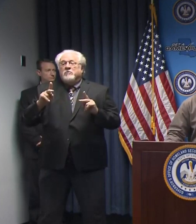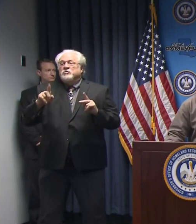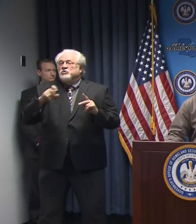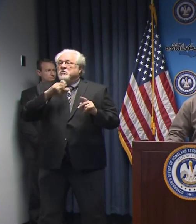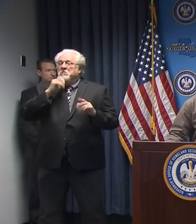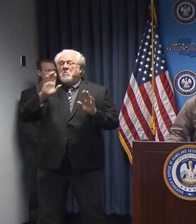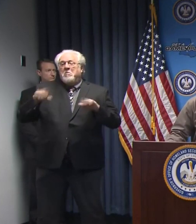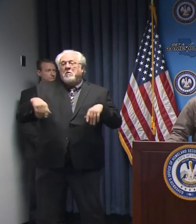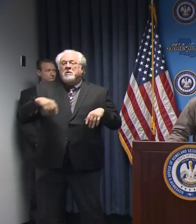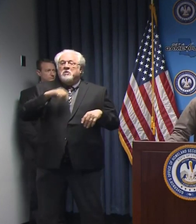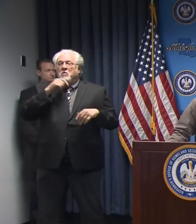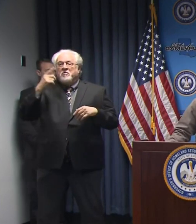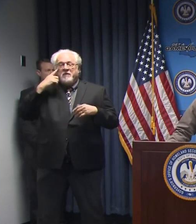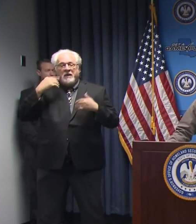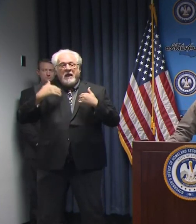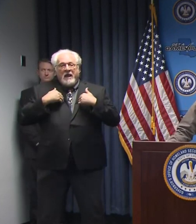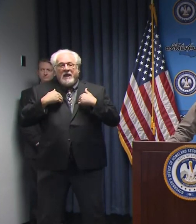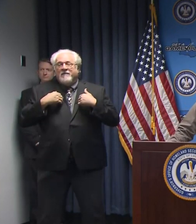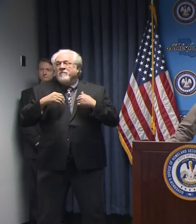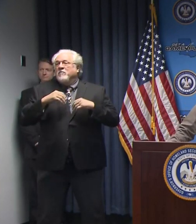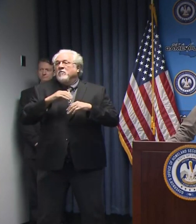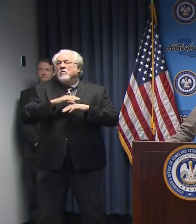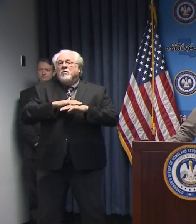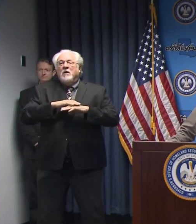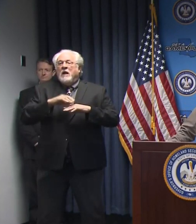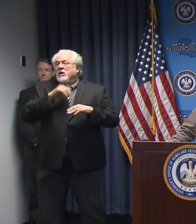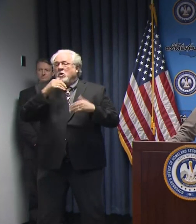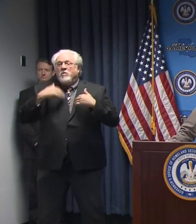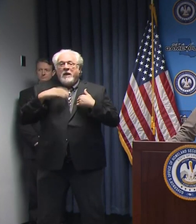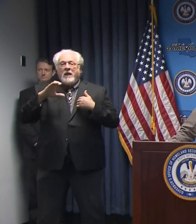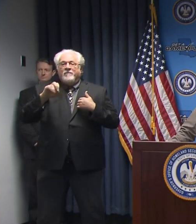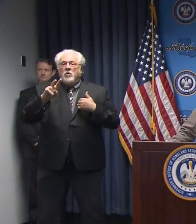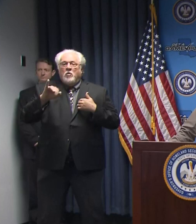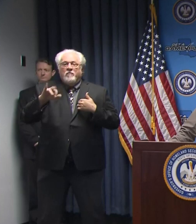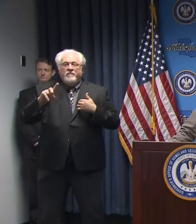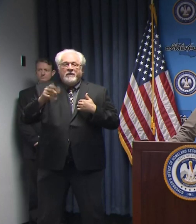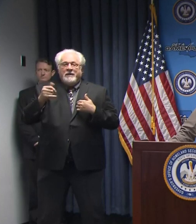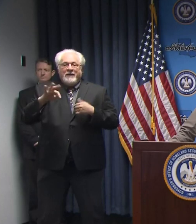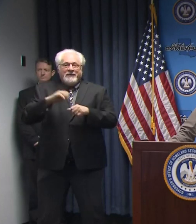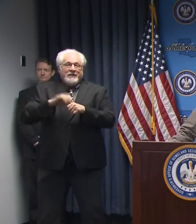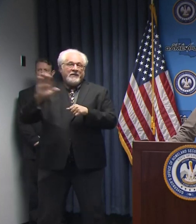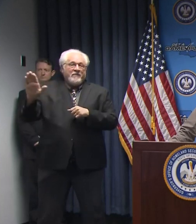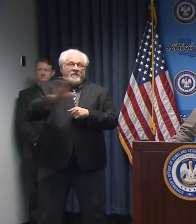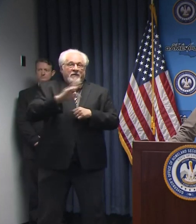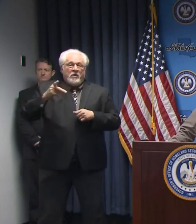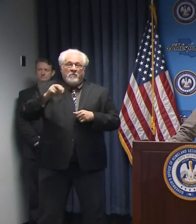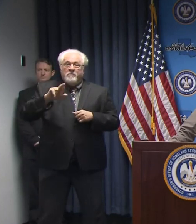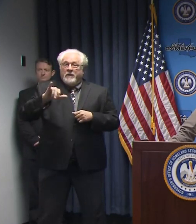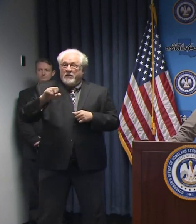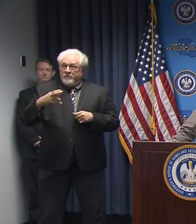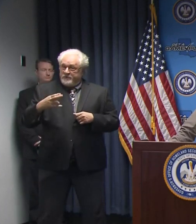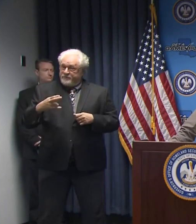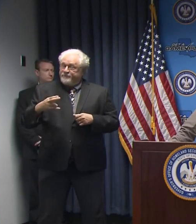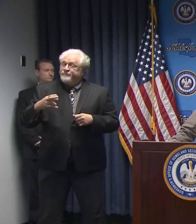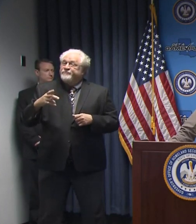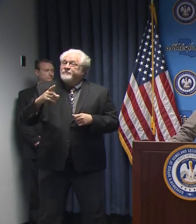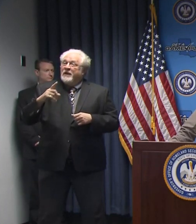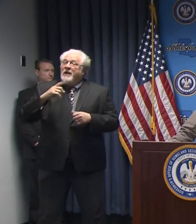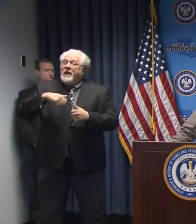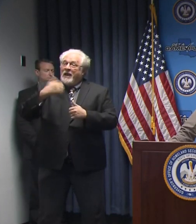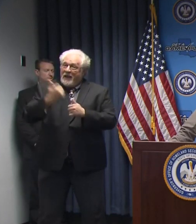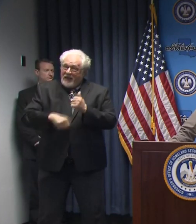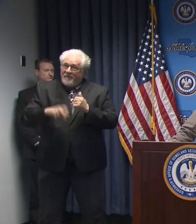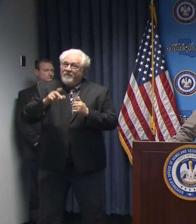the novel coronavirus, or that they don't have COVID-19 in their parishes. I can assure you it's in every